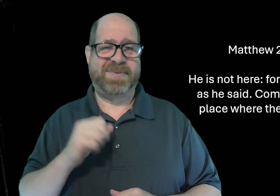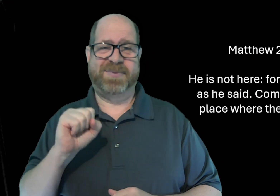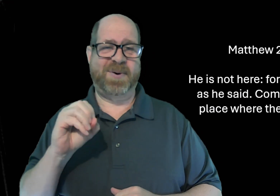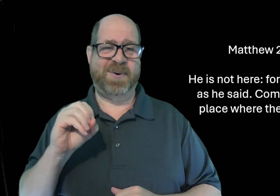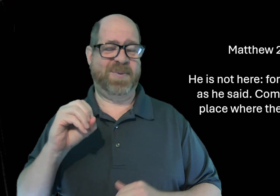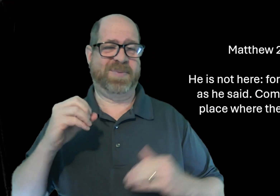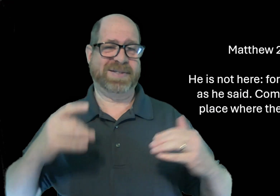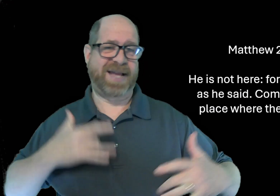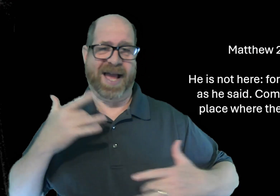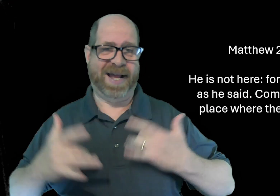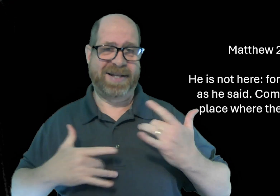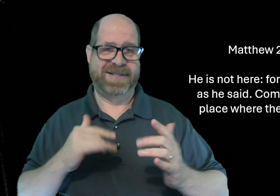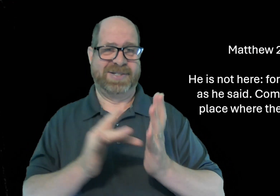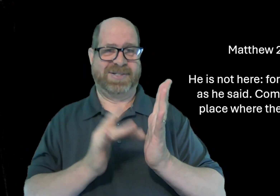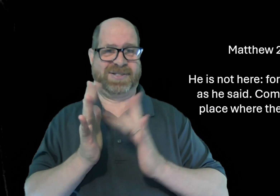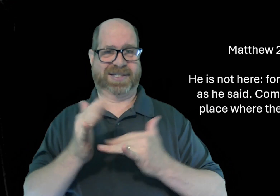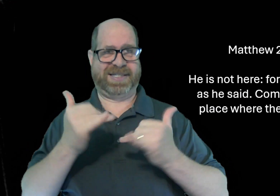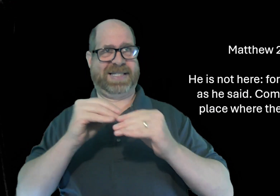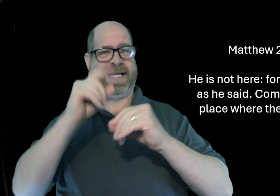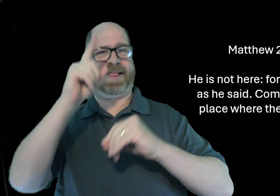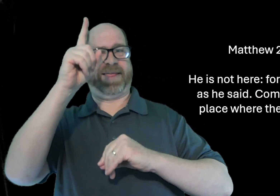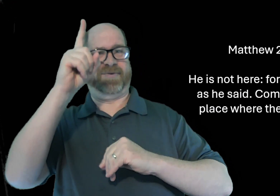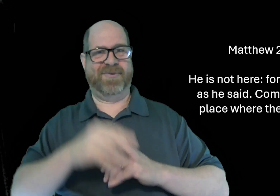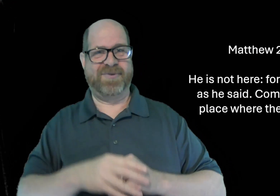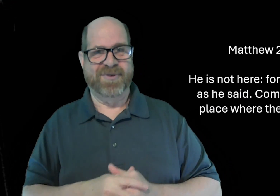i'm so excited that jesus is there